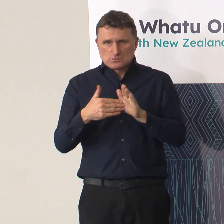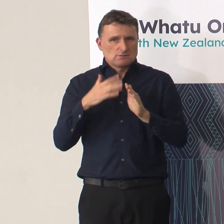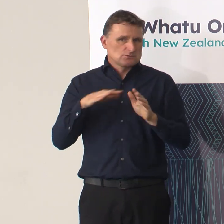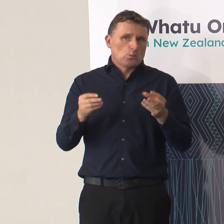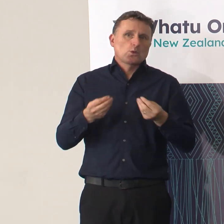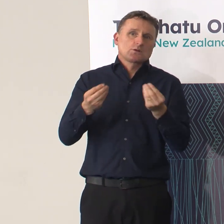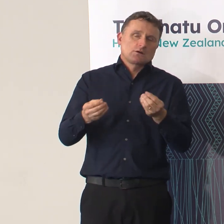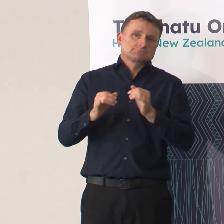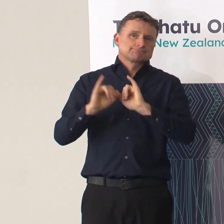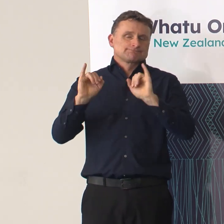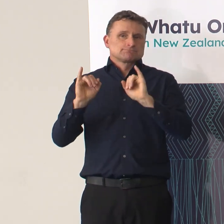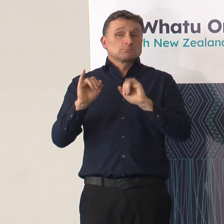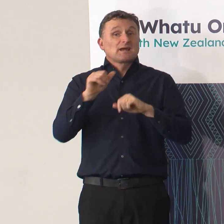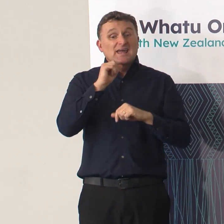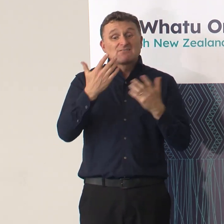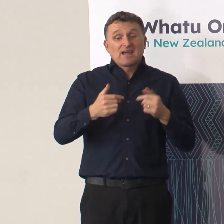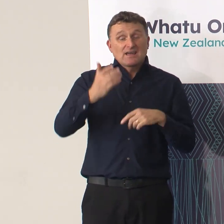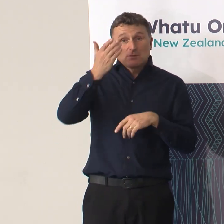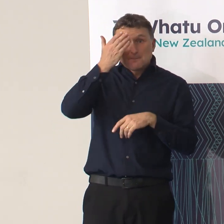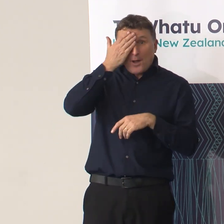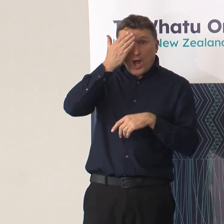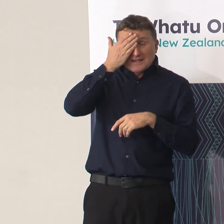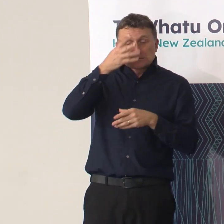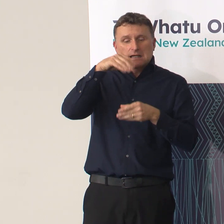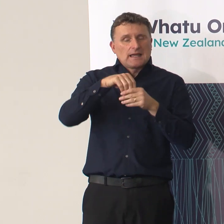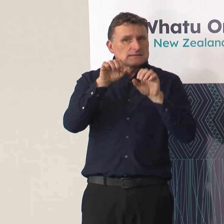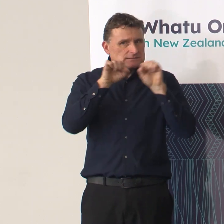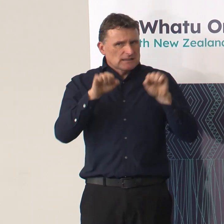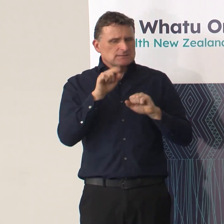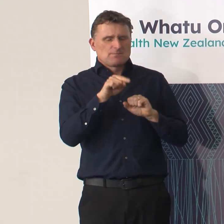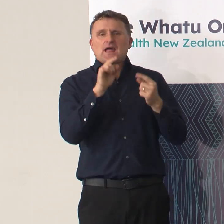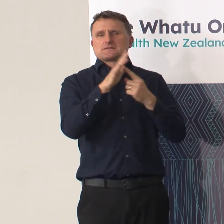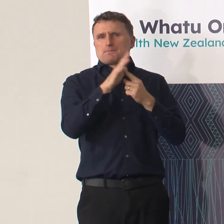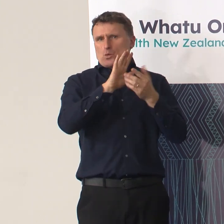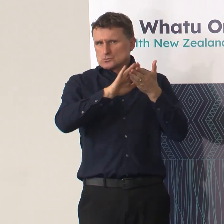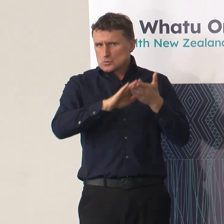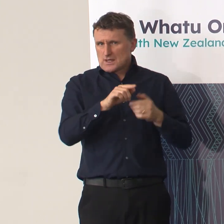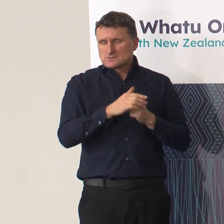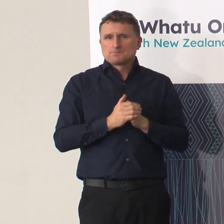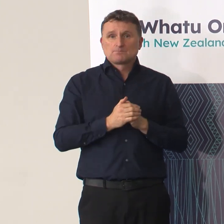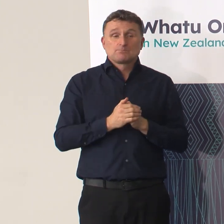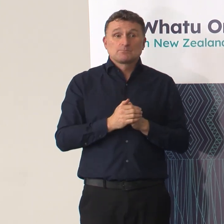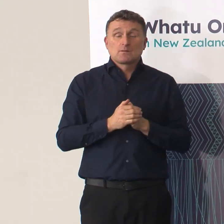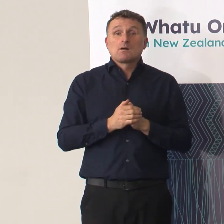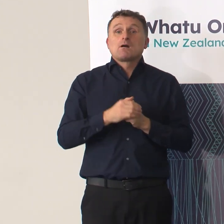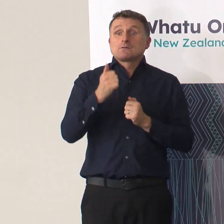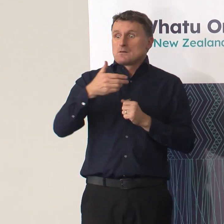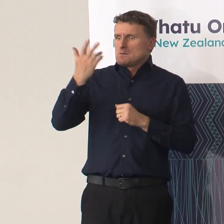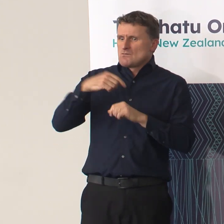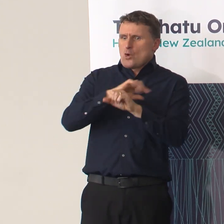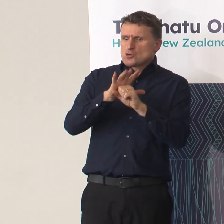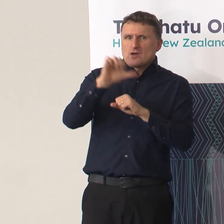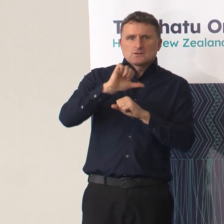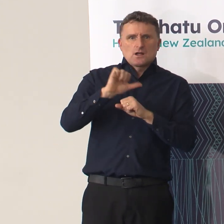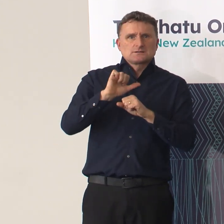dealing with bias in a system is important, and remembering that during a time of COVID where we've had that much pressure on the front line,